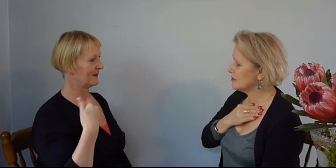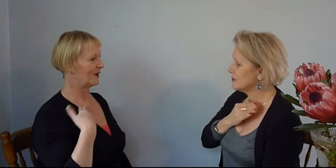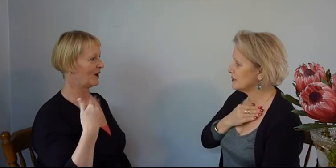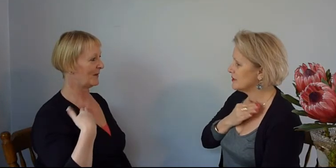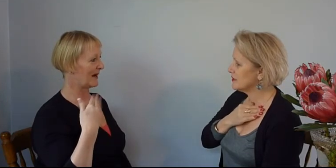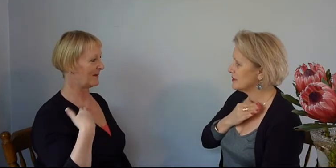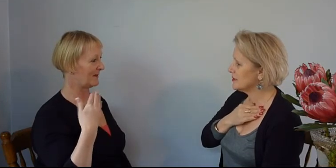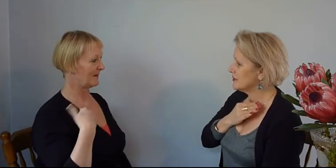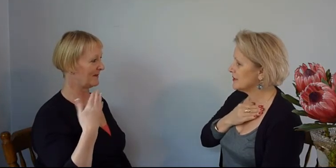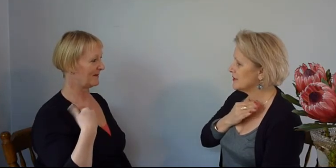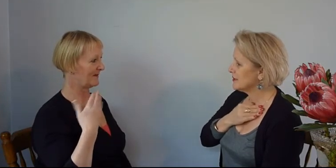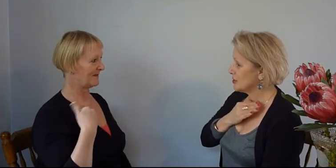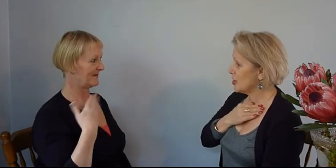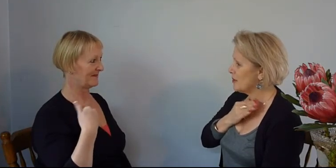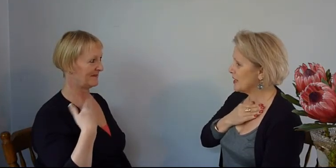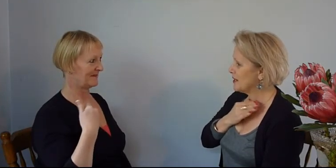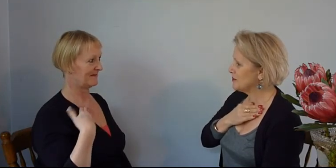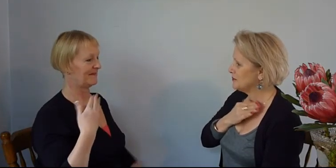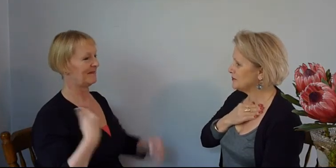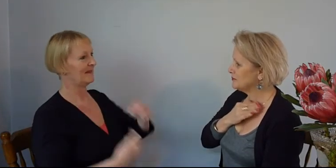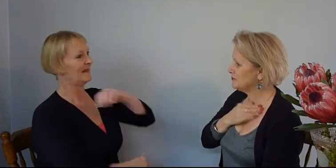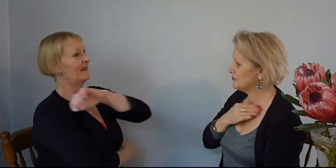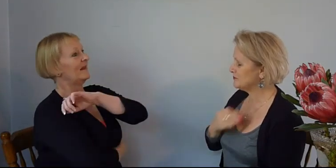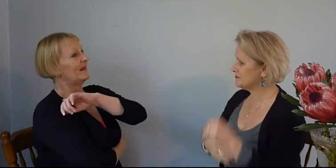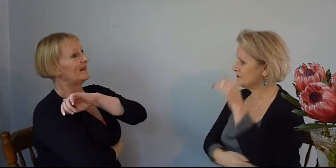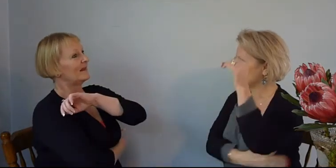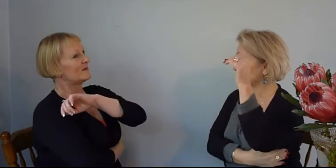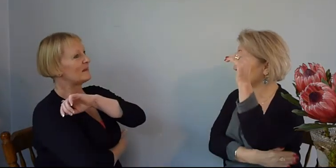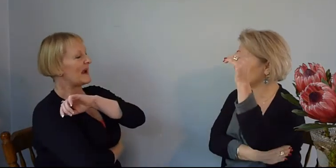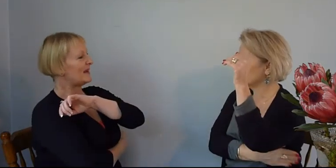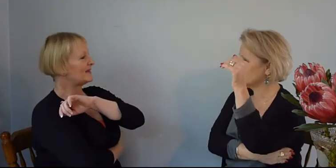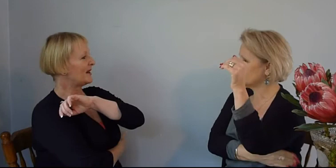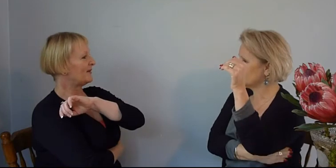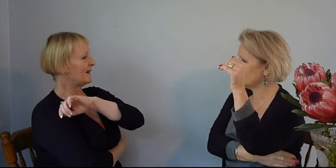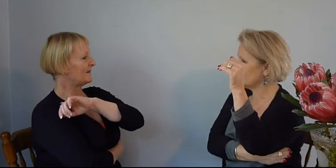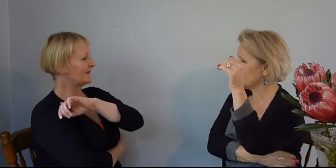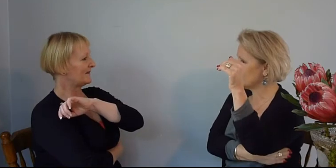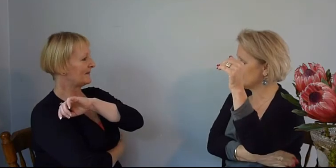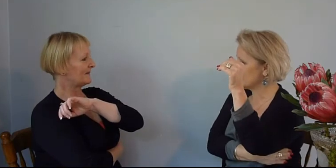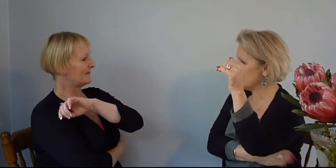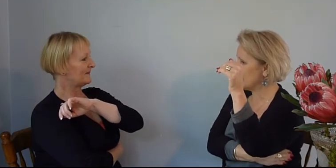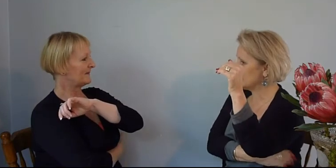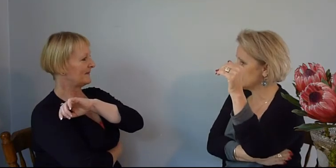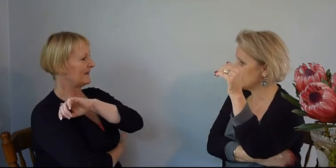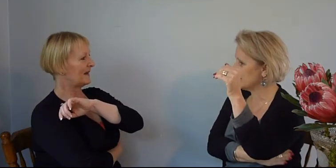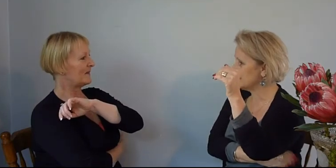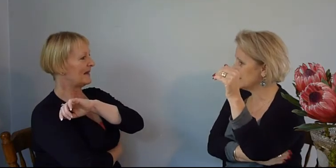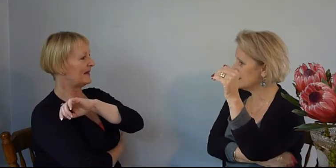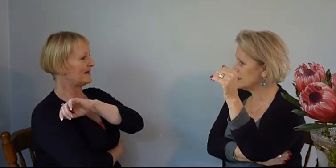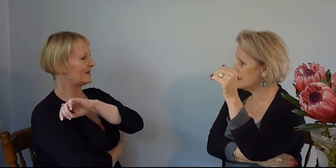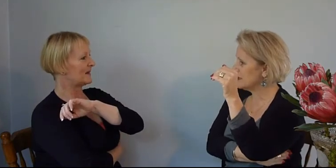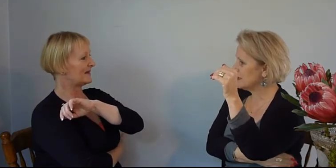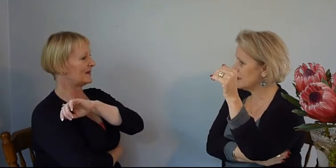Climbing up. Climbing up. This remaining terror. In my knees and my stomach.